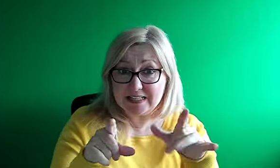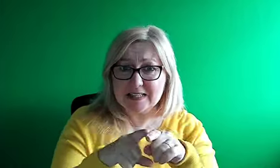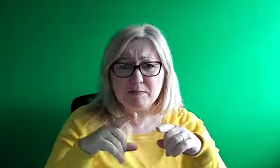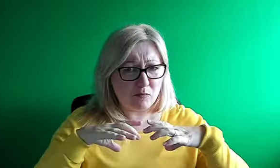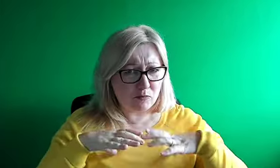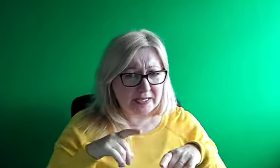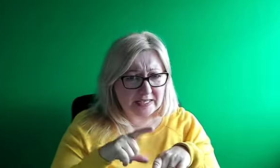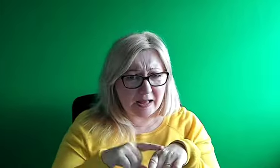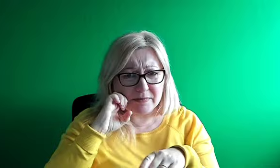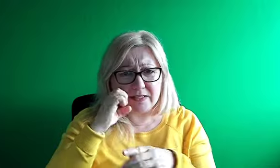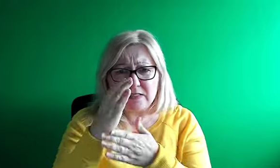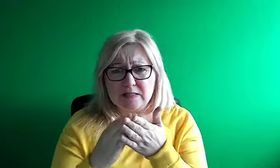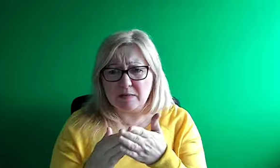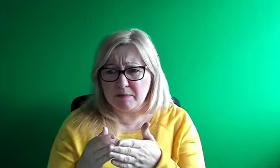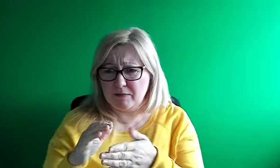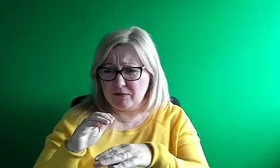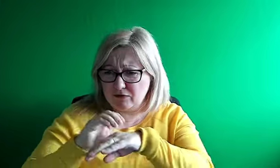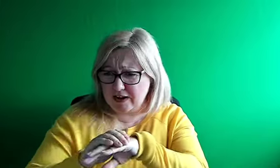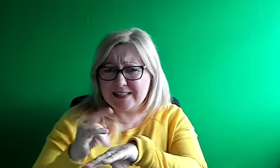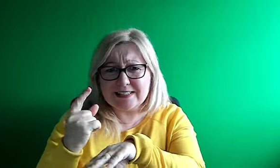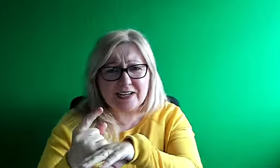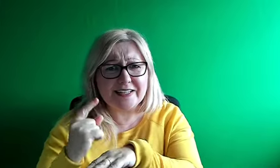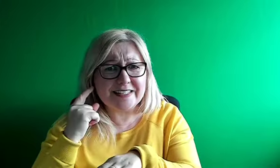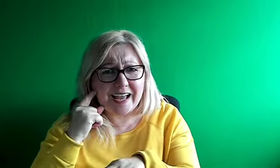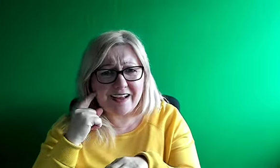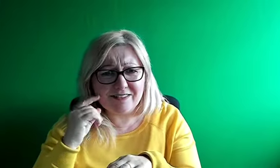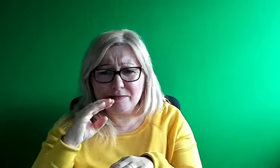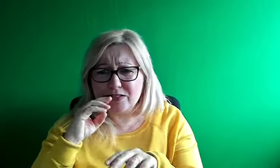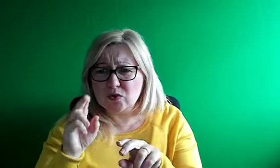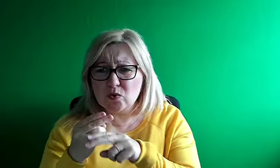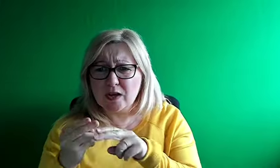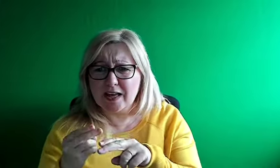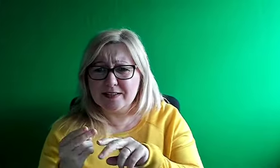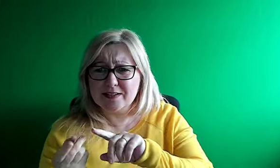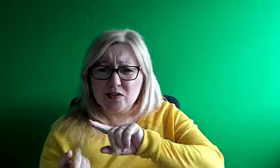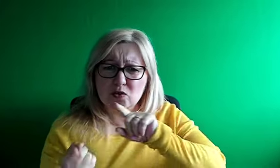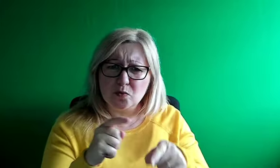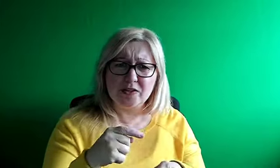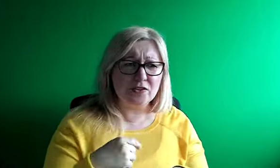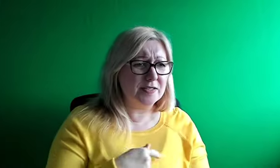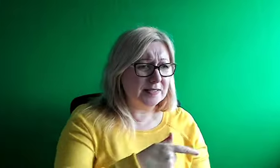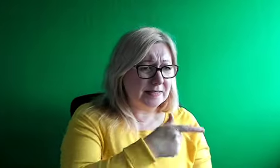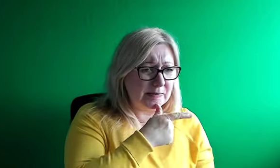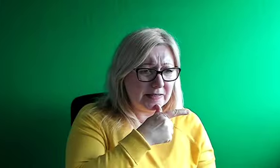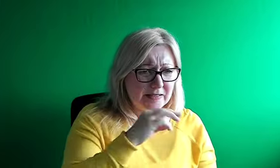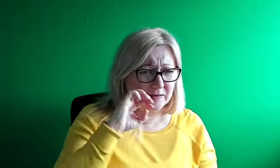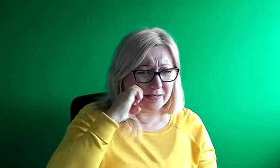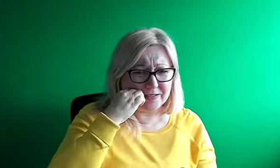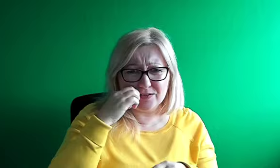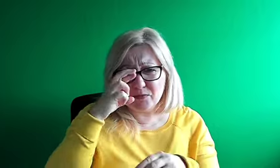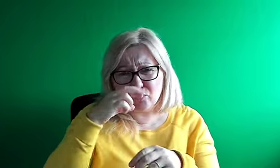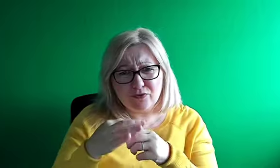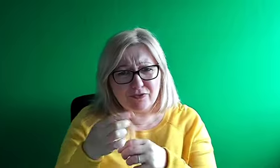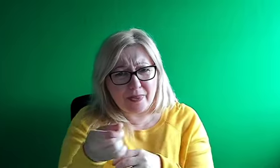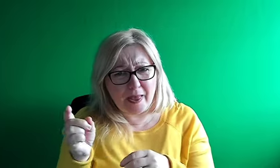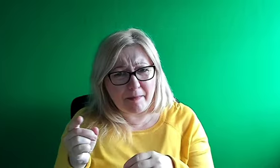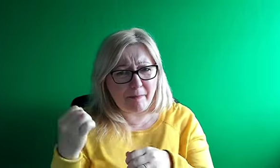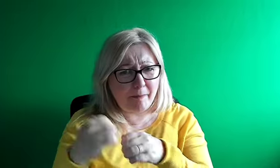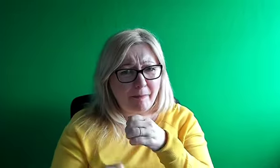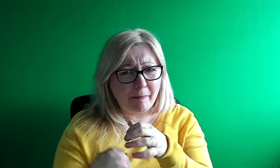that's why you know it, Jesus, so you can do that all day, and then I get on the dark back, home, and yeah, like it'd be the